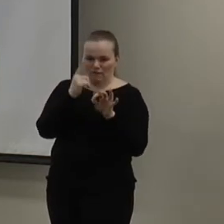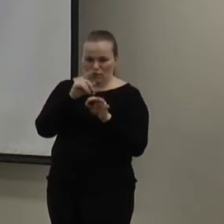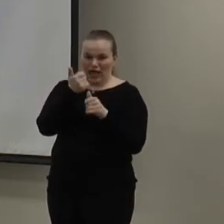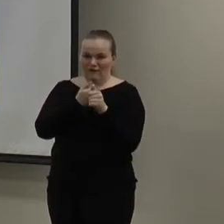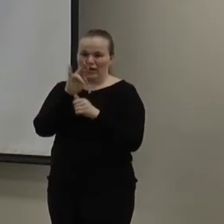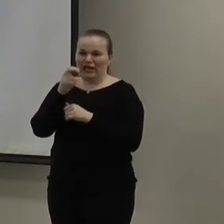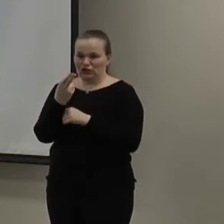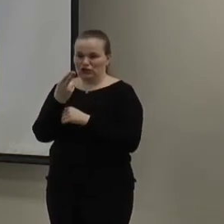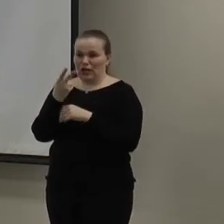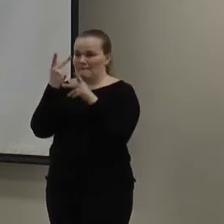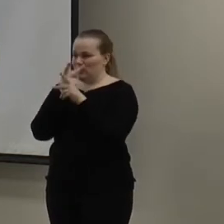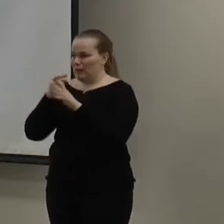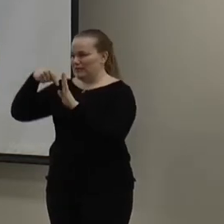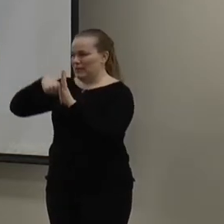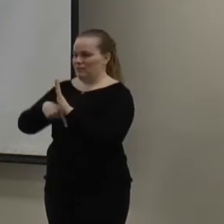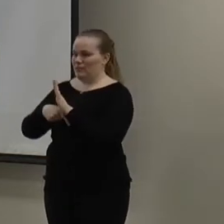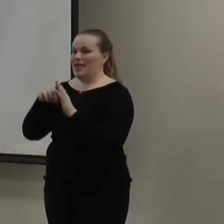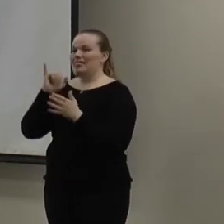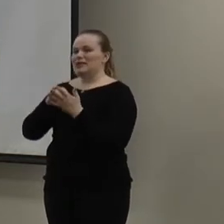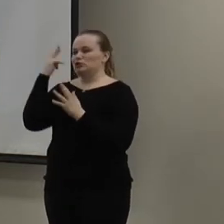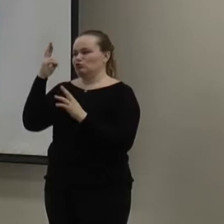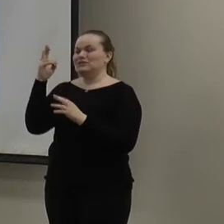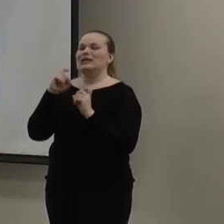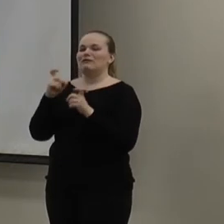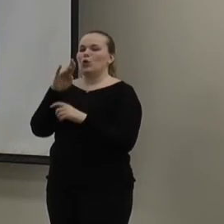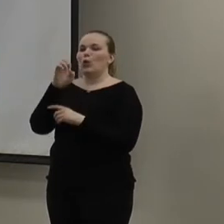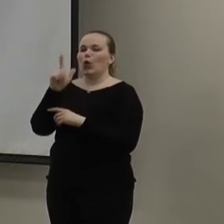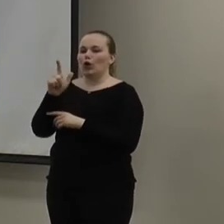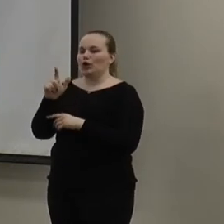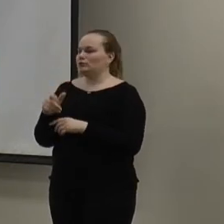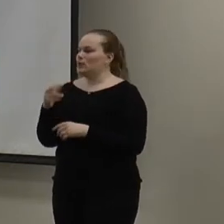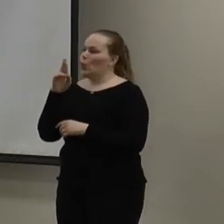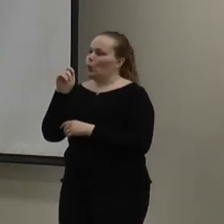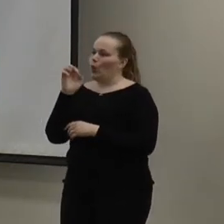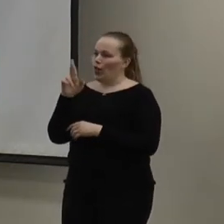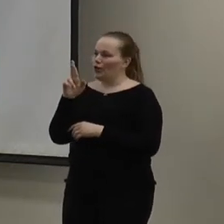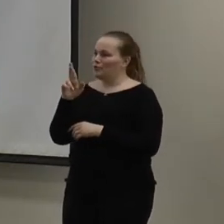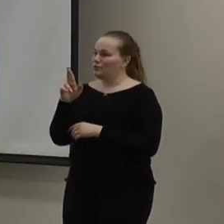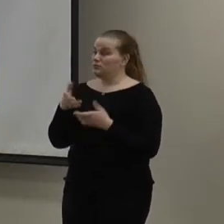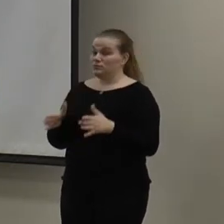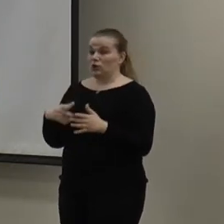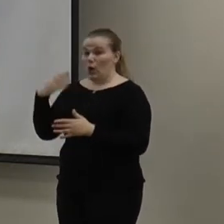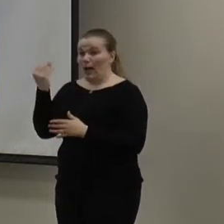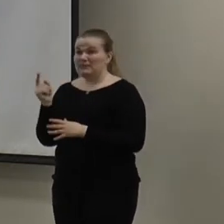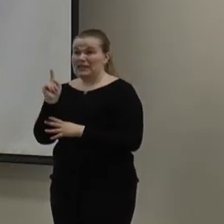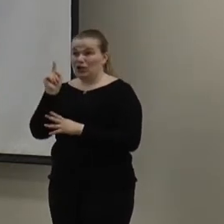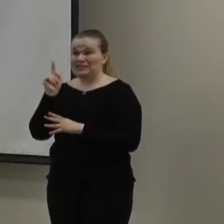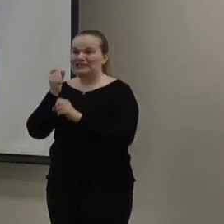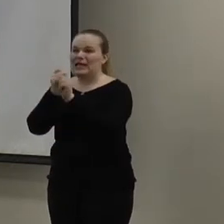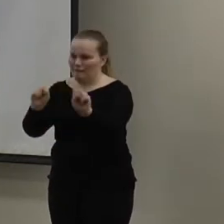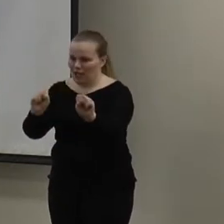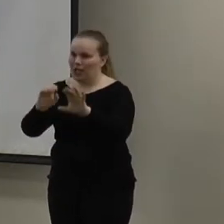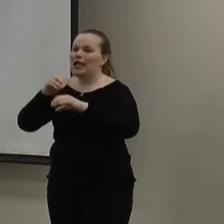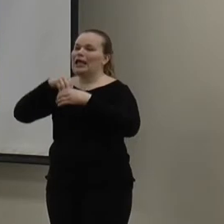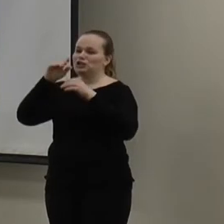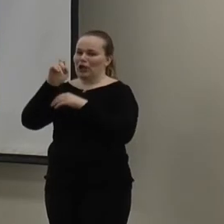and then you multiply that by the depth. So, that's why we give you a ruler, and basically say, you know, go up safely into your attic